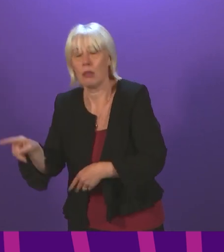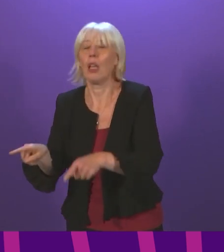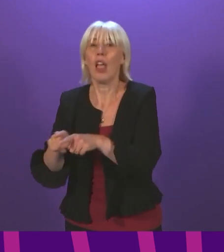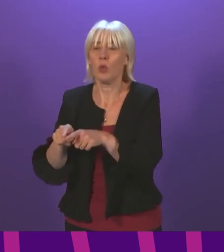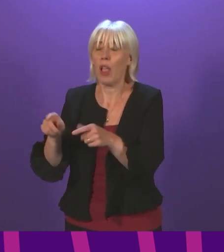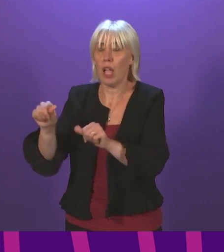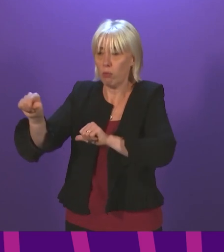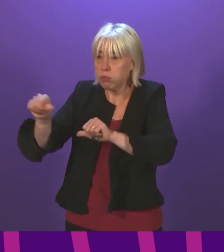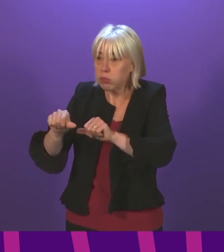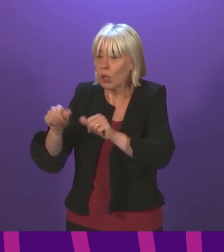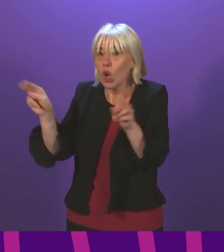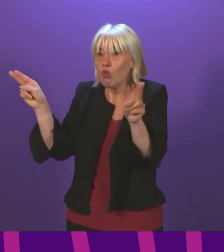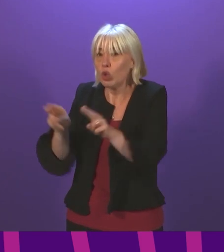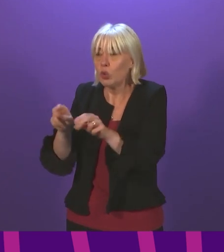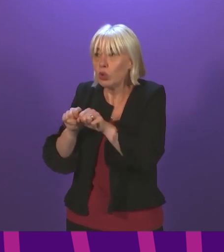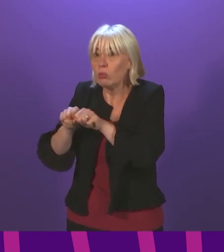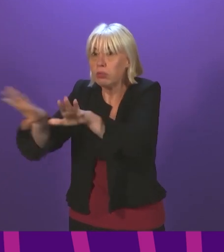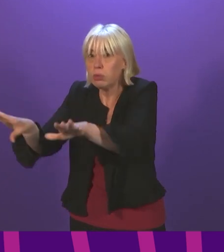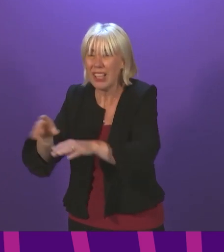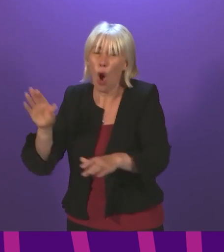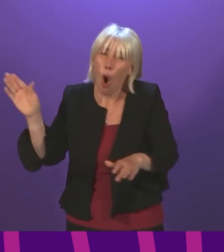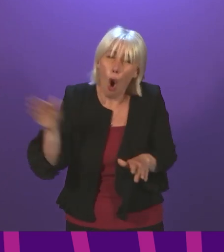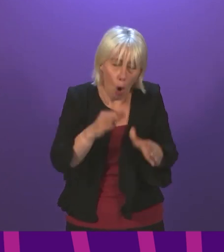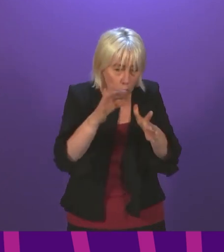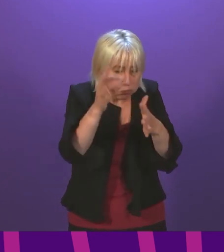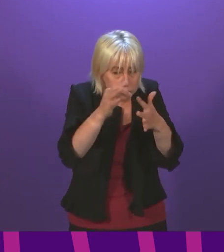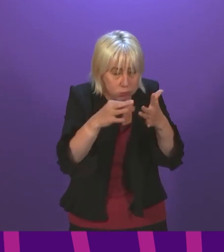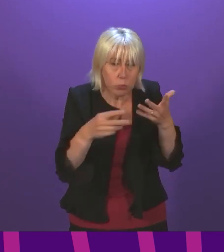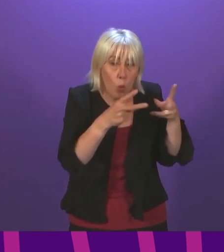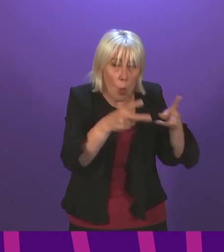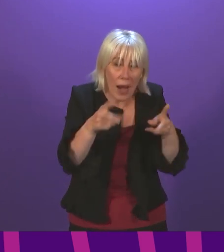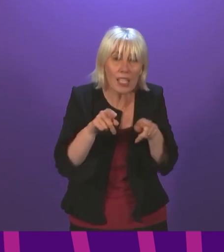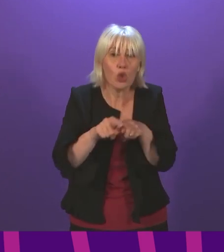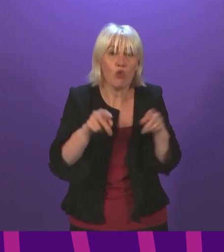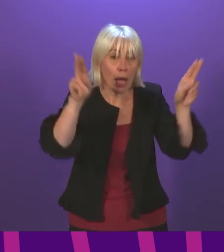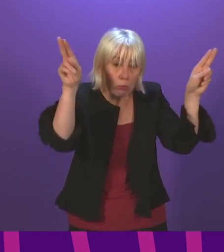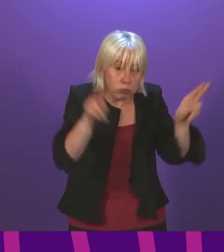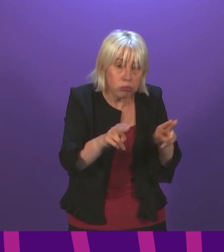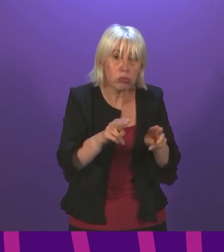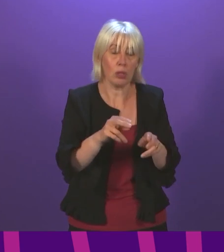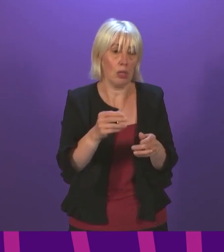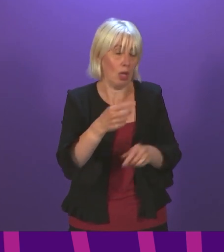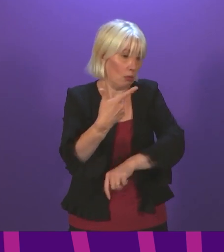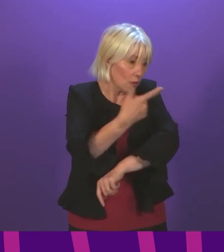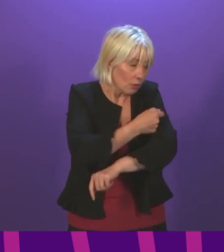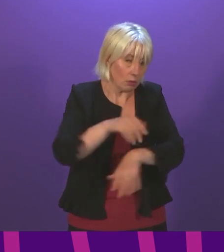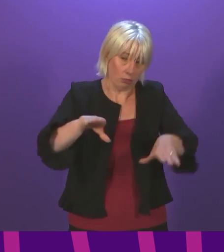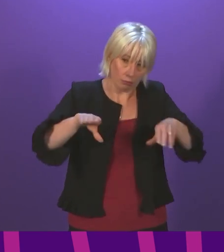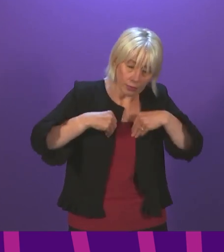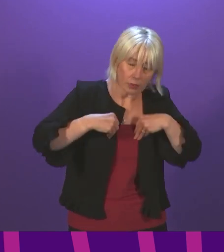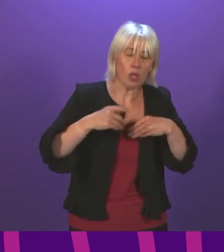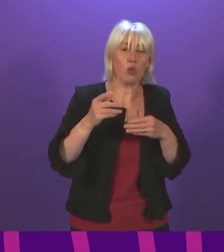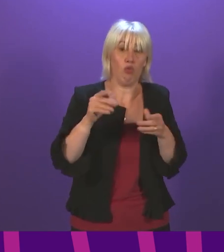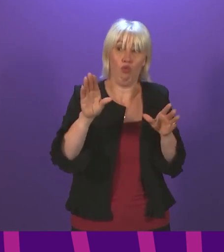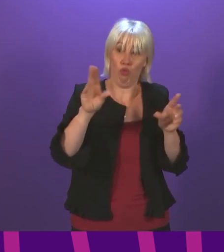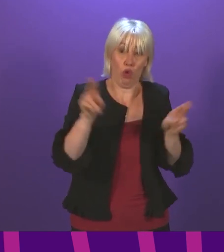reduce transmission. We need to use every tool at our disposal to drive down infection rates, to keep people safe at the same time as